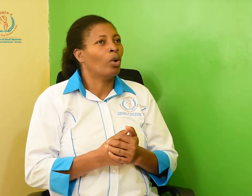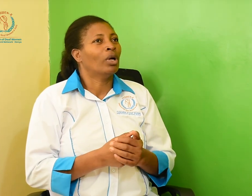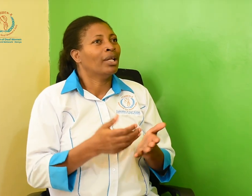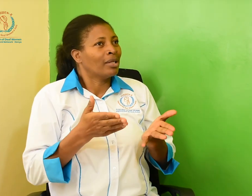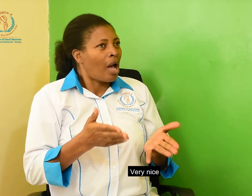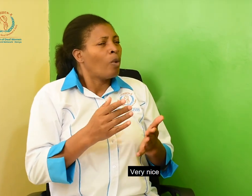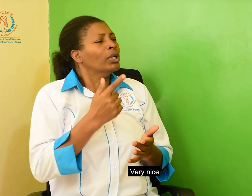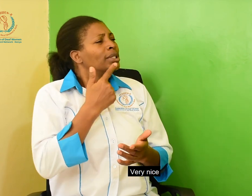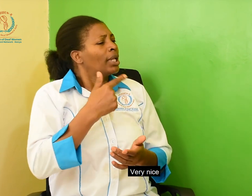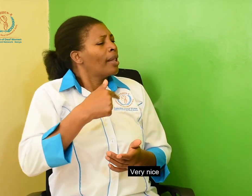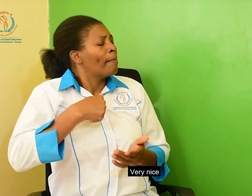Very nice.